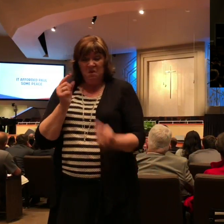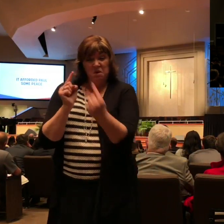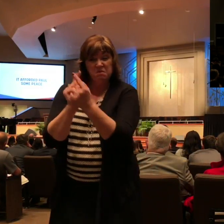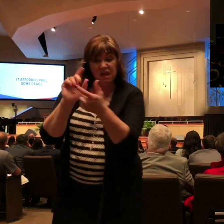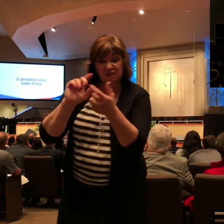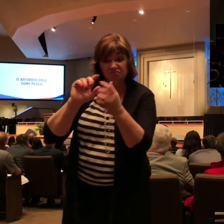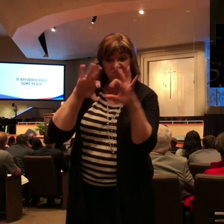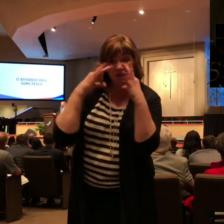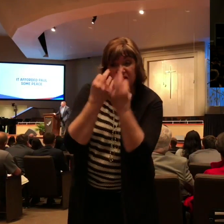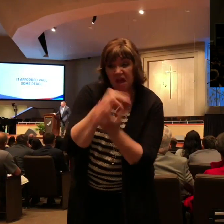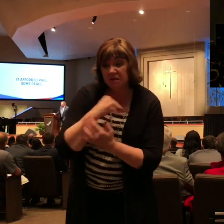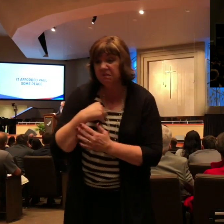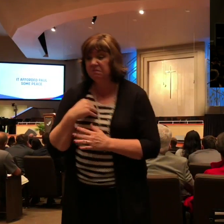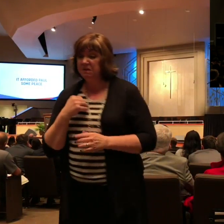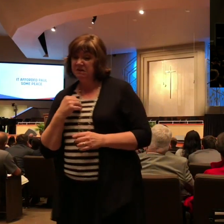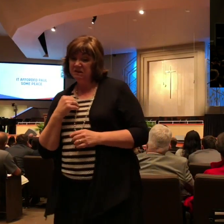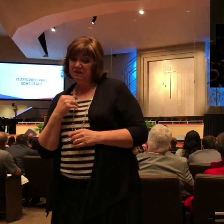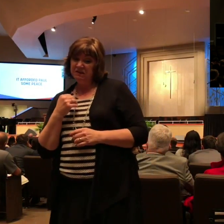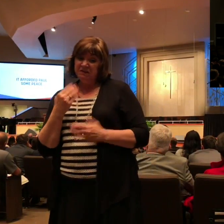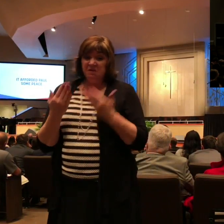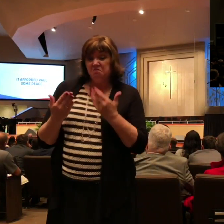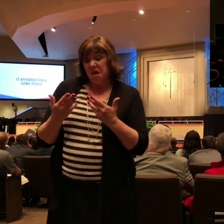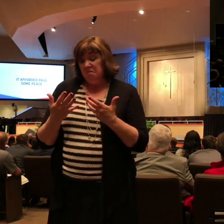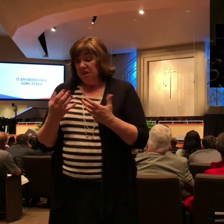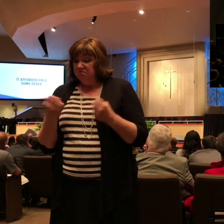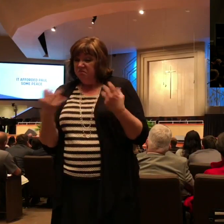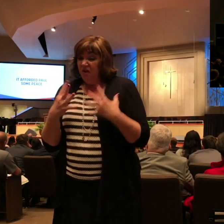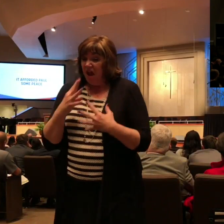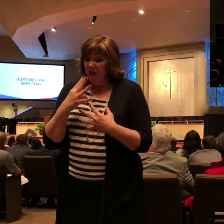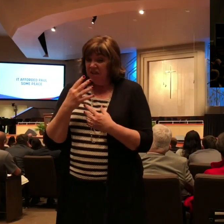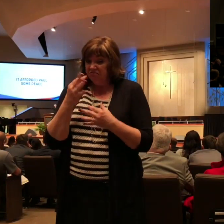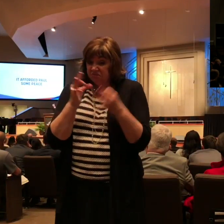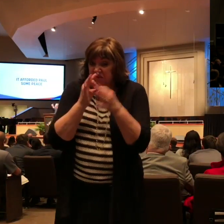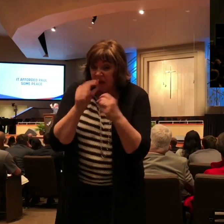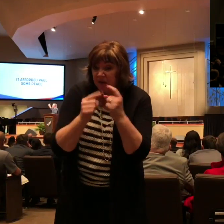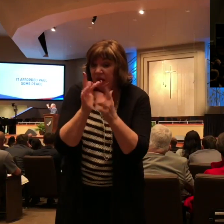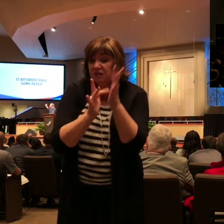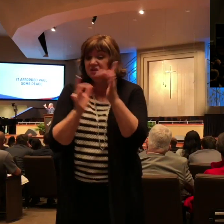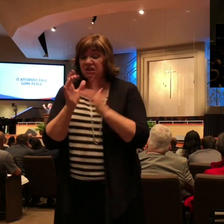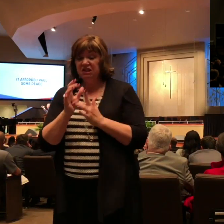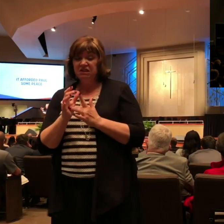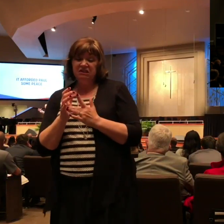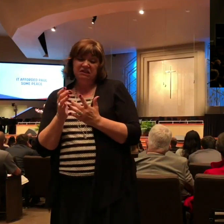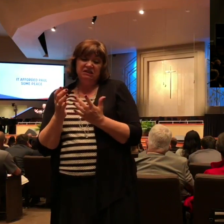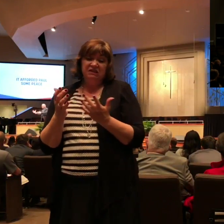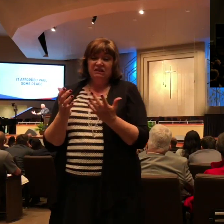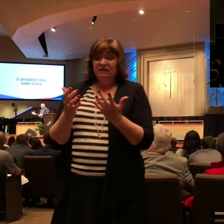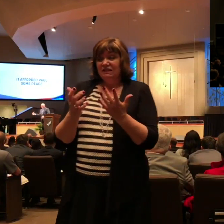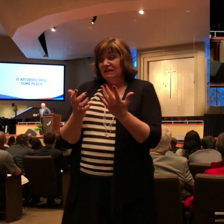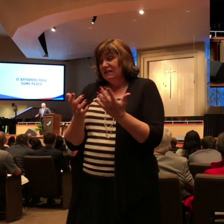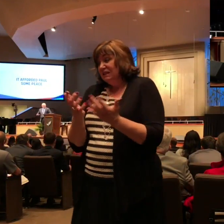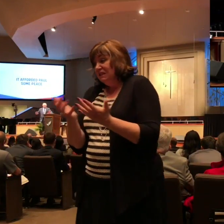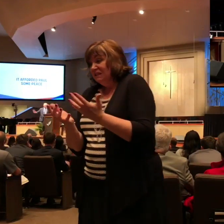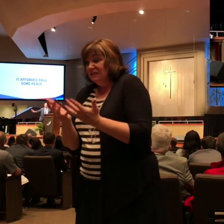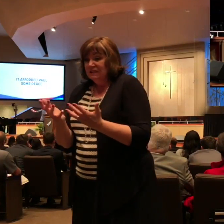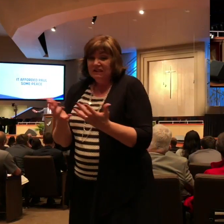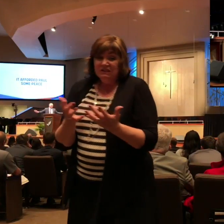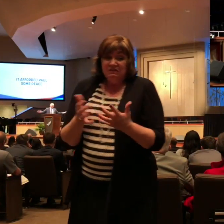about God sometimes if we're not careful we're kind of checking the wind of everything before we know what we ought to do and Paul said